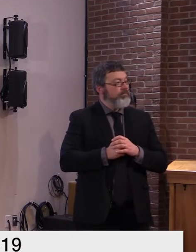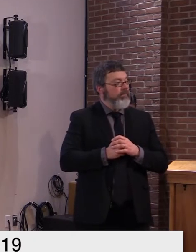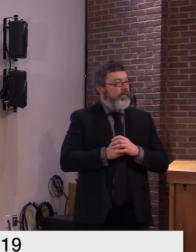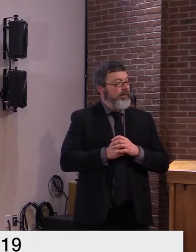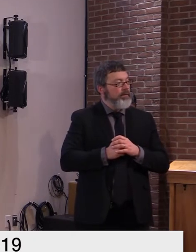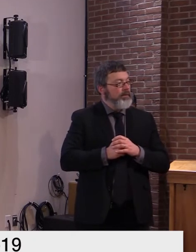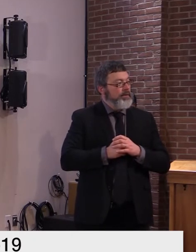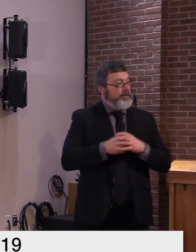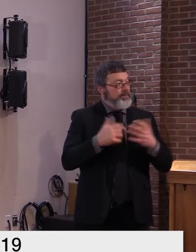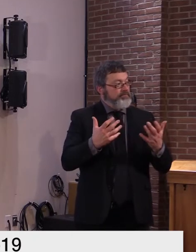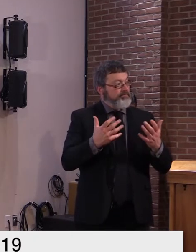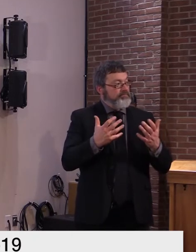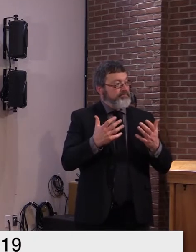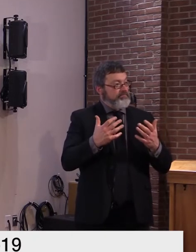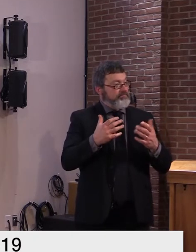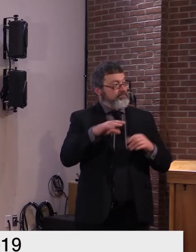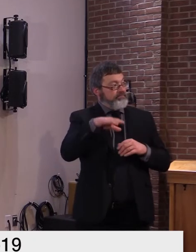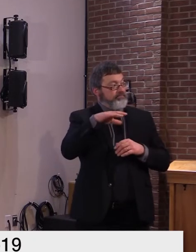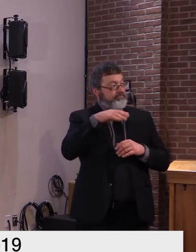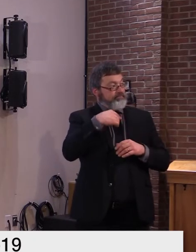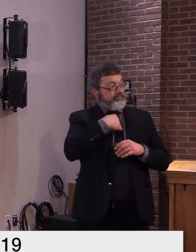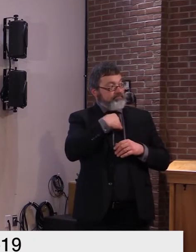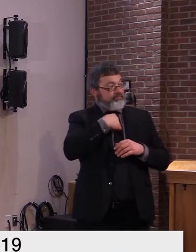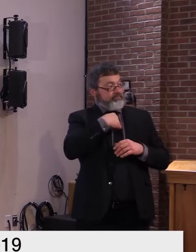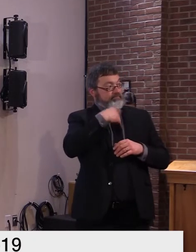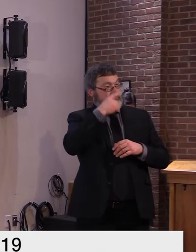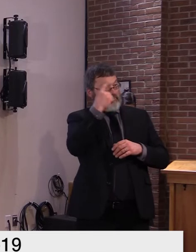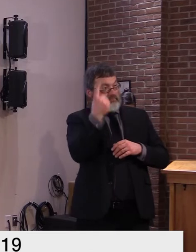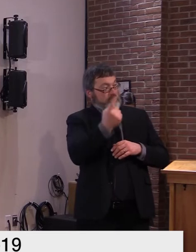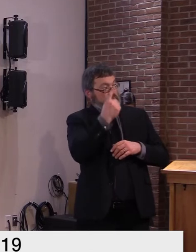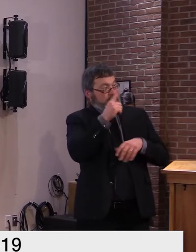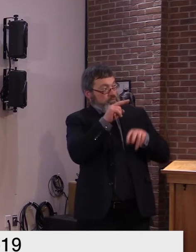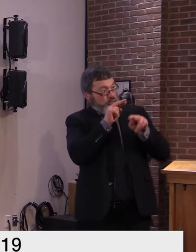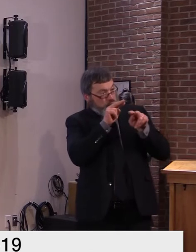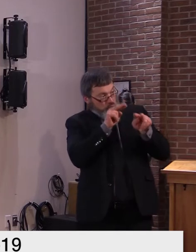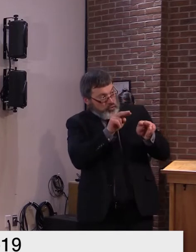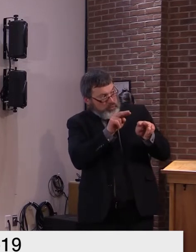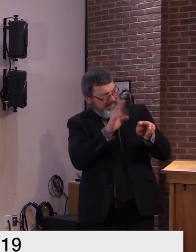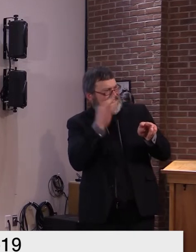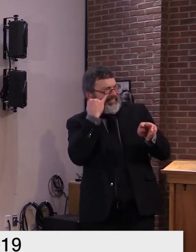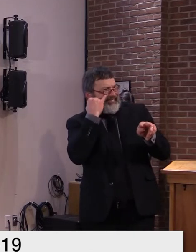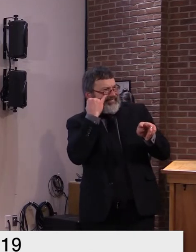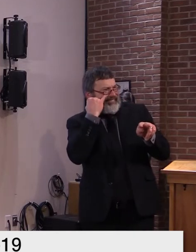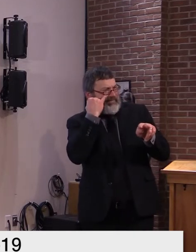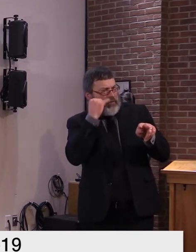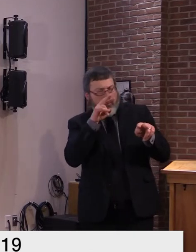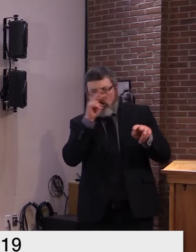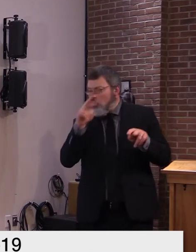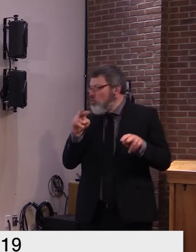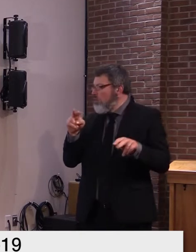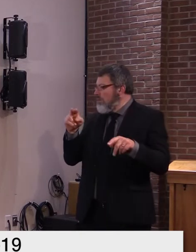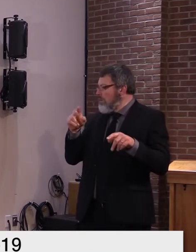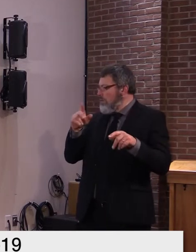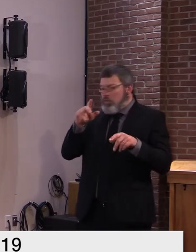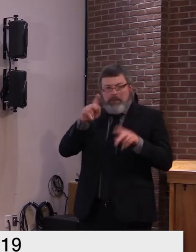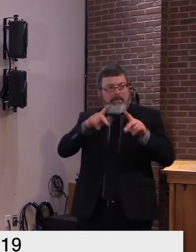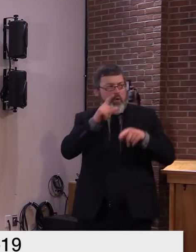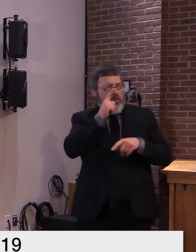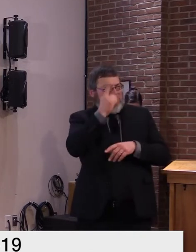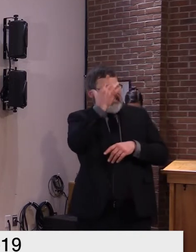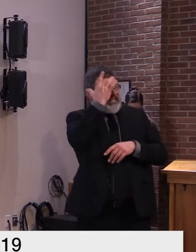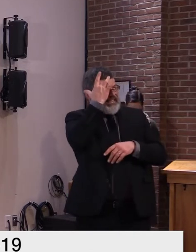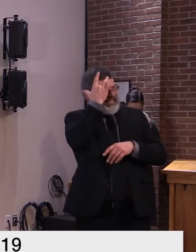their number would be much much higher um this number takes into account asymptomatic people um